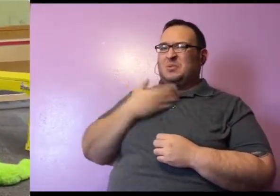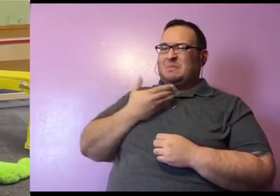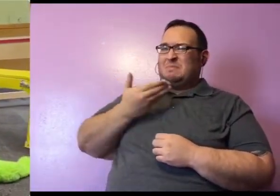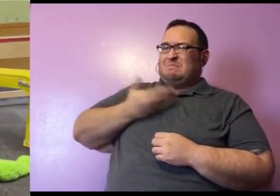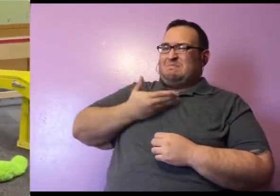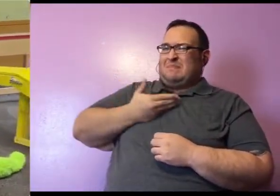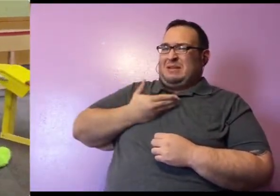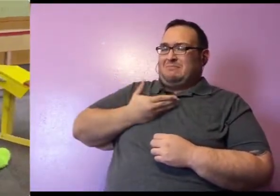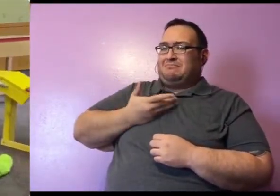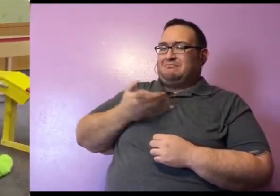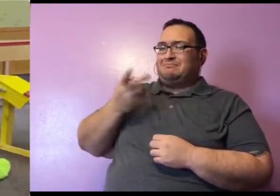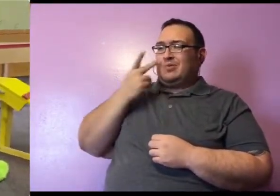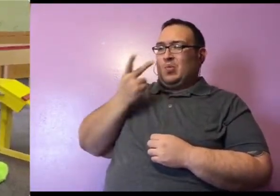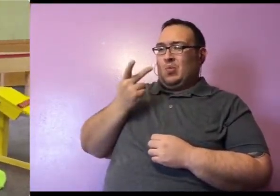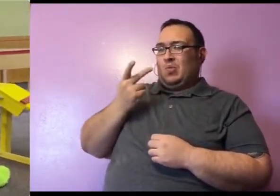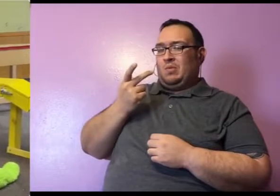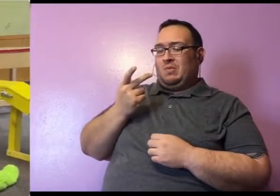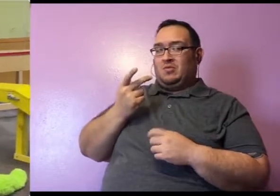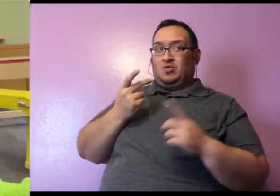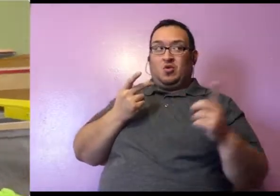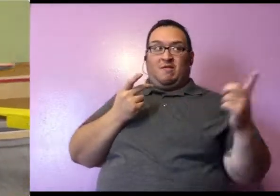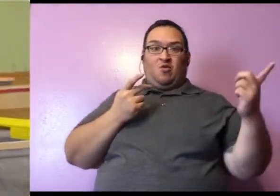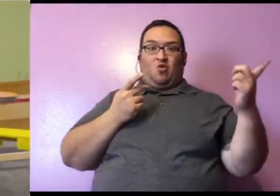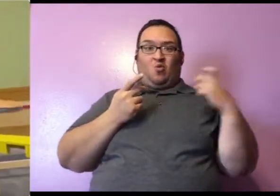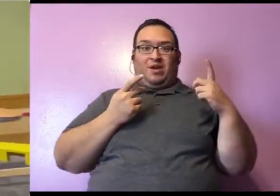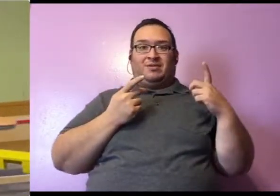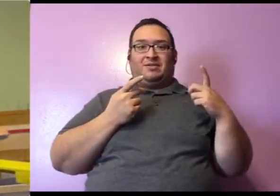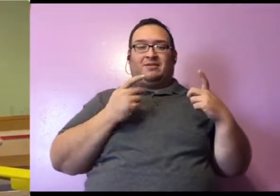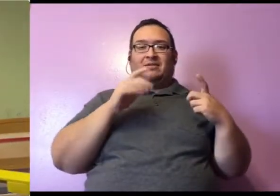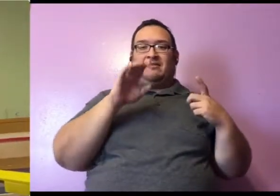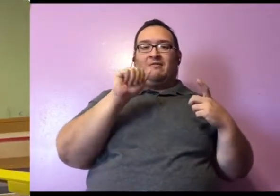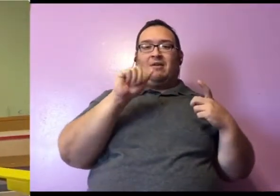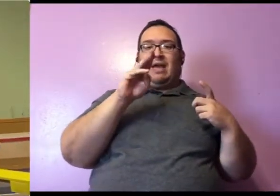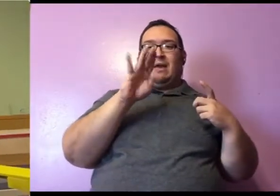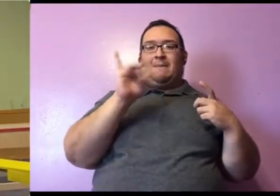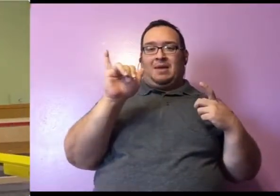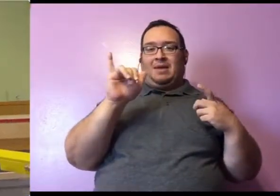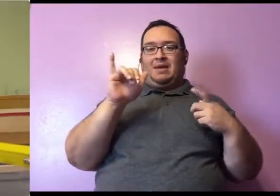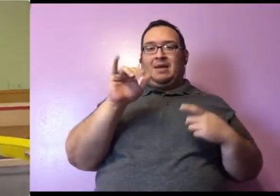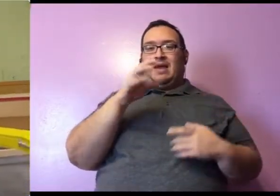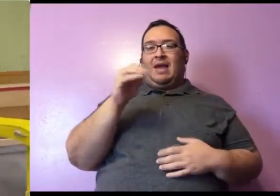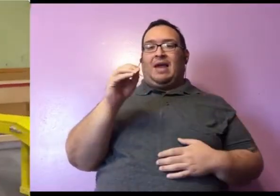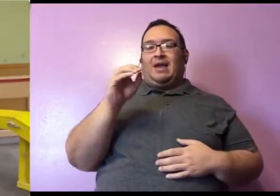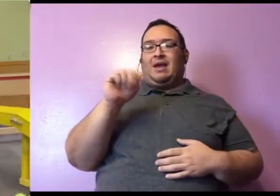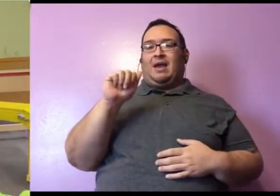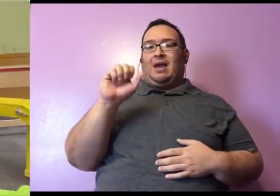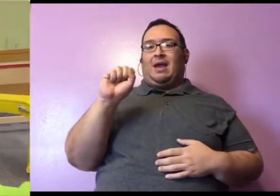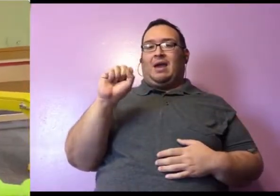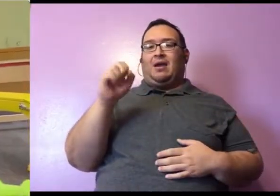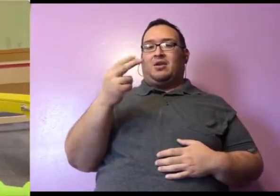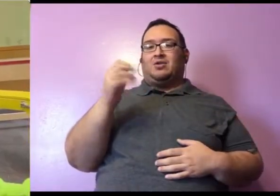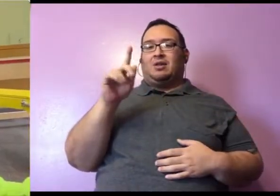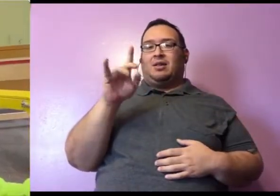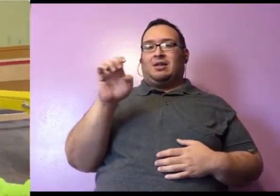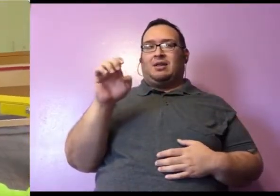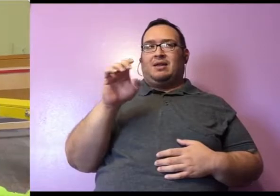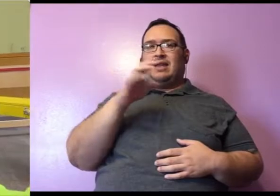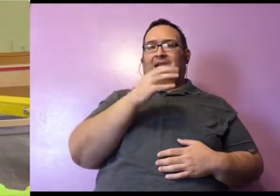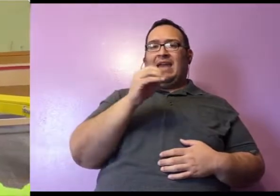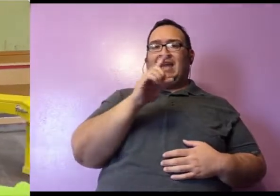tiny. Yeah, so I got a question just a minute ago from Abby and Ashley. And then also one from Lyndon, but all seem to be kind of related. So